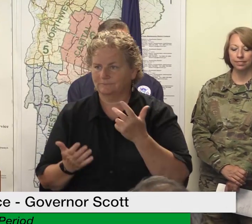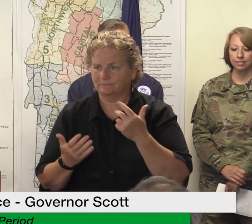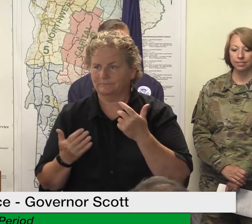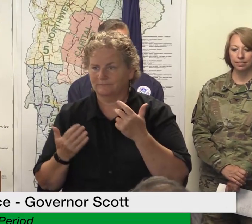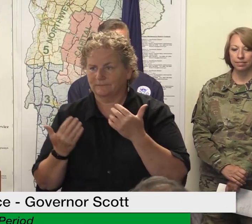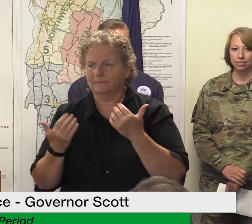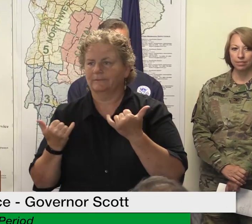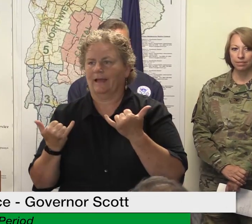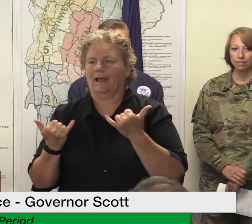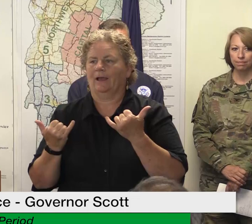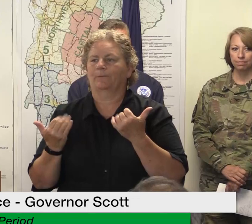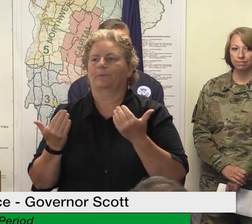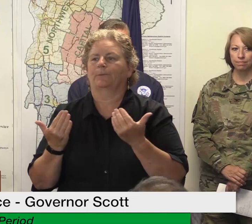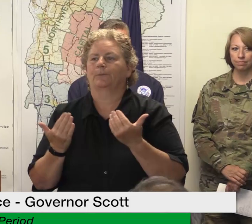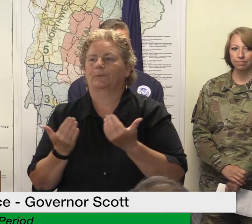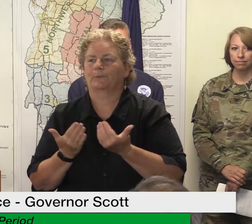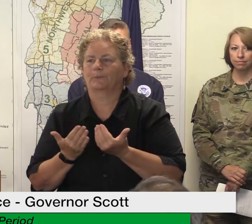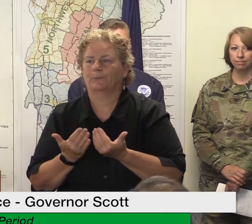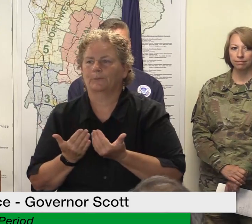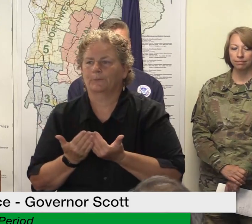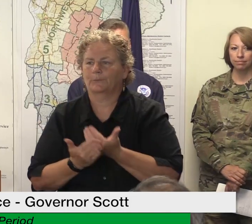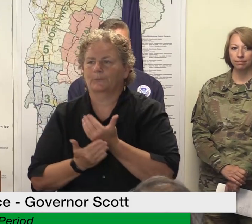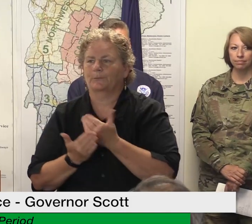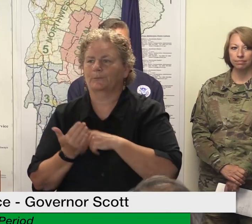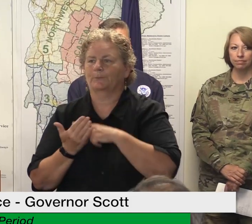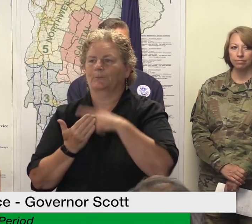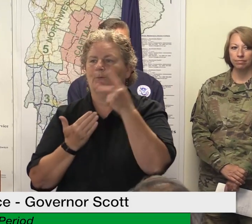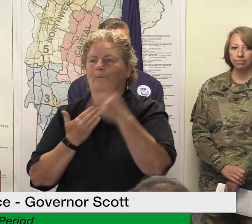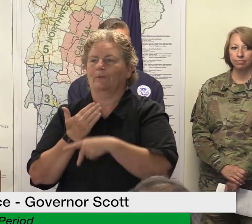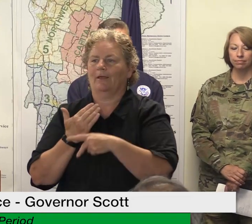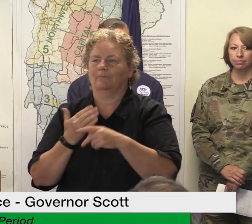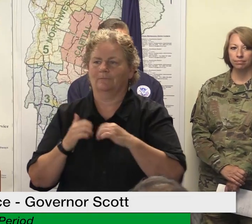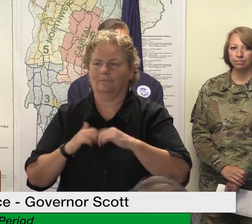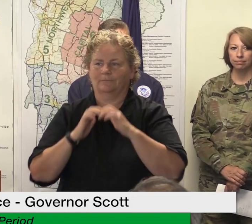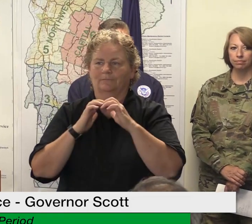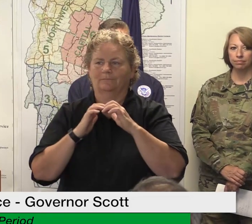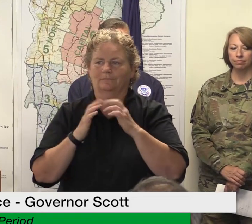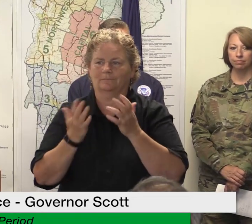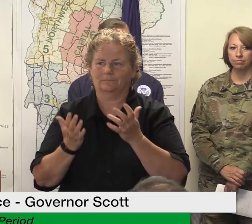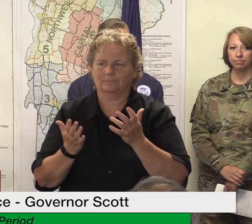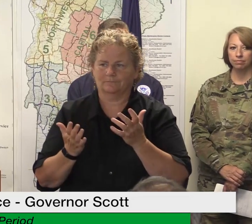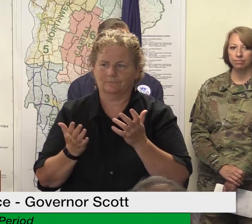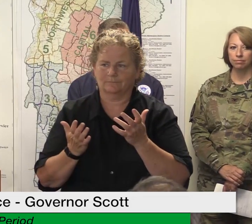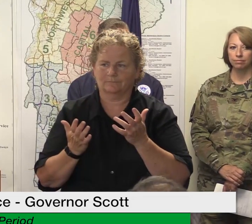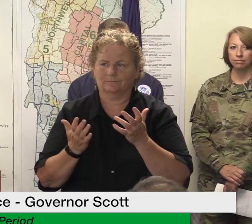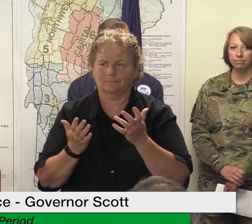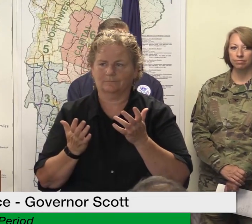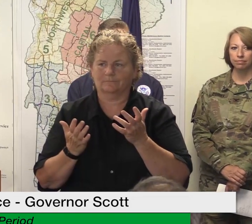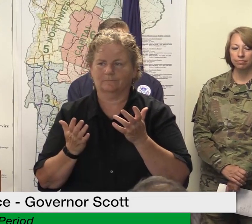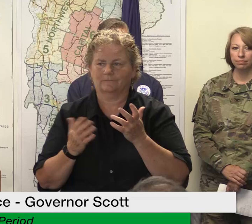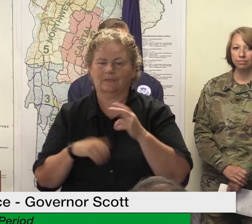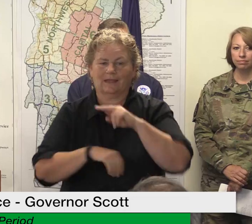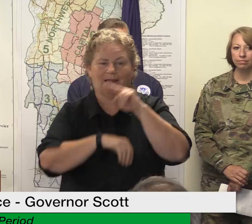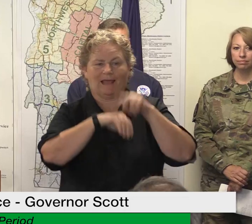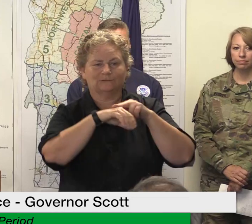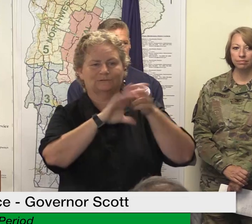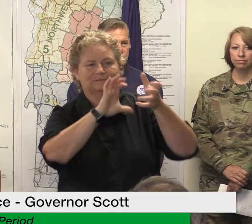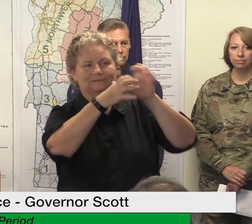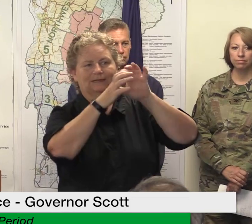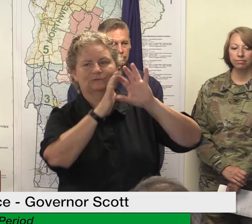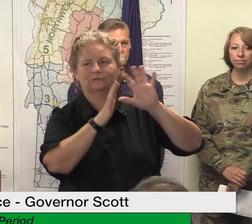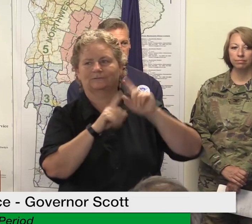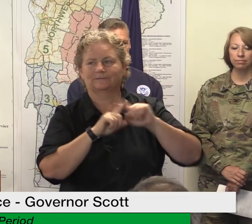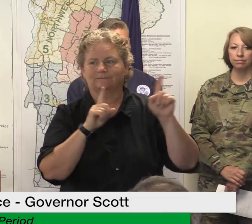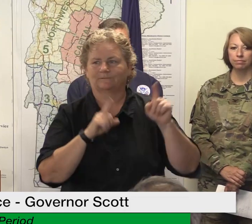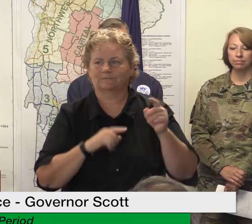uh you know every few weeks during the pandemic so i think in this case um you know it's up to the employer to decide what is best for